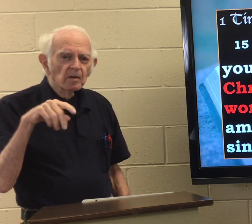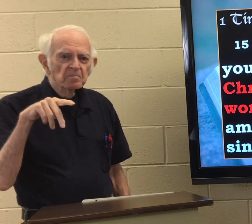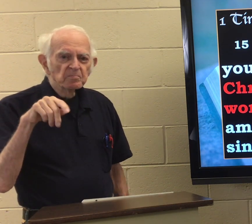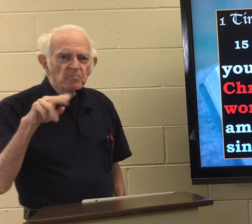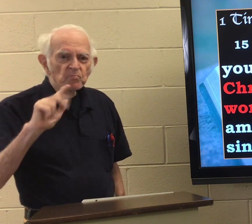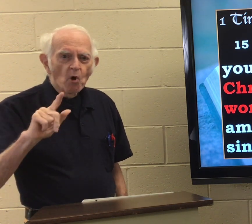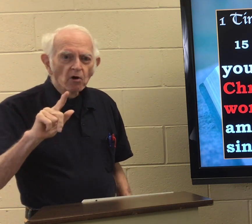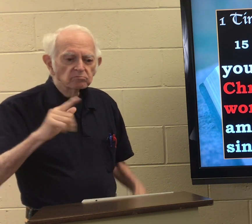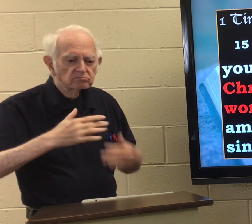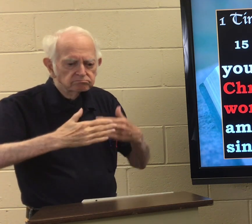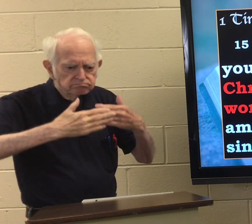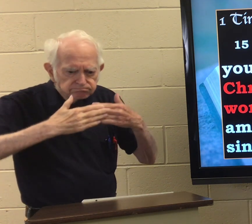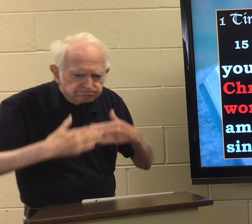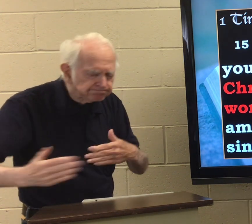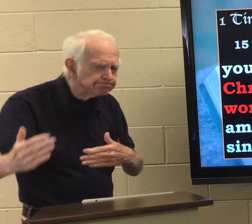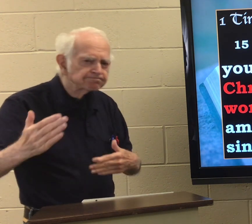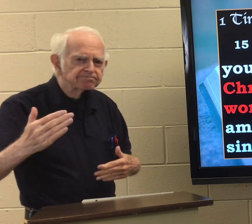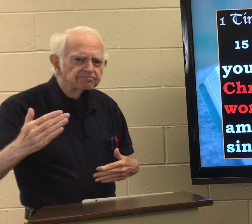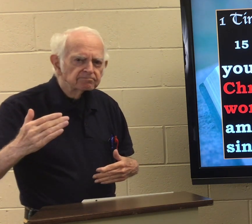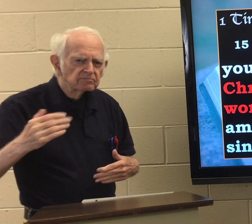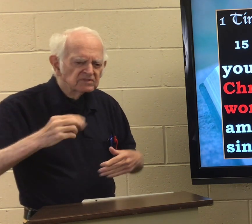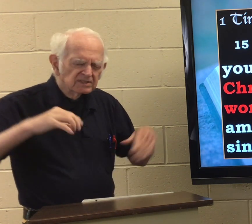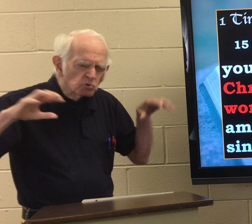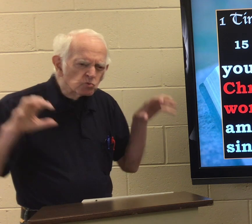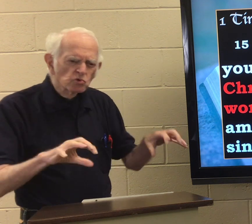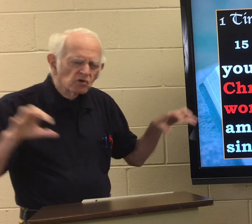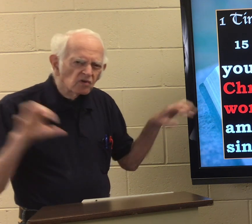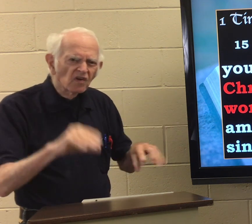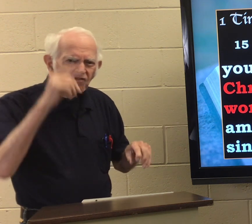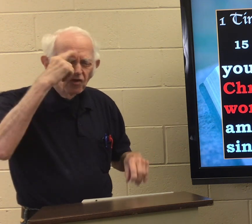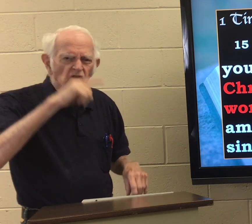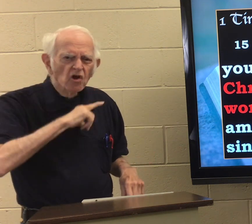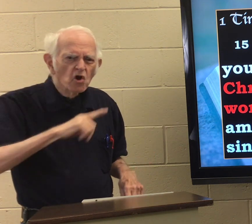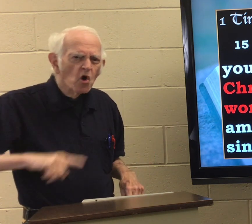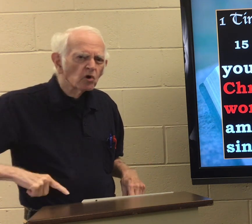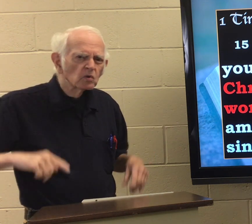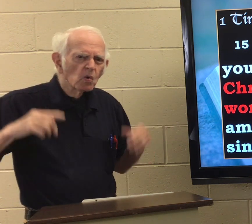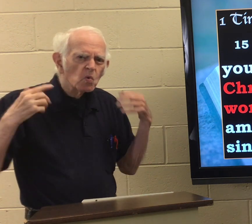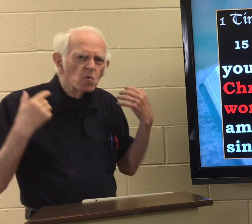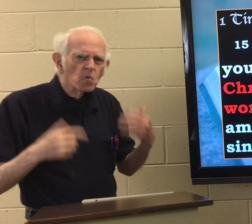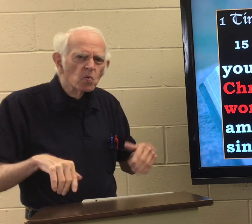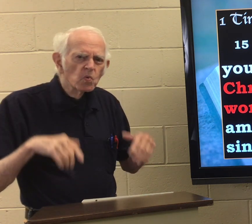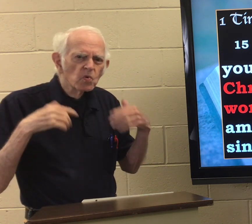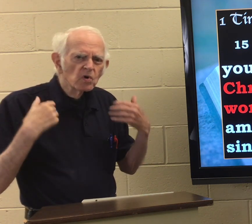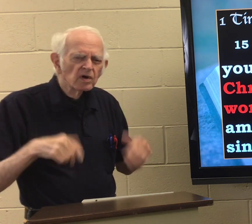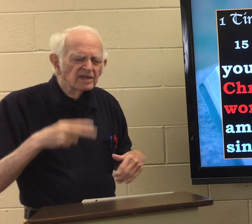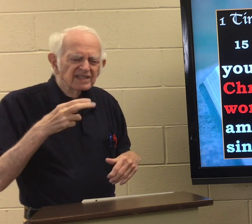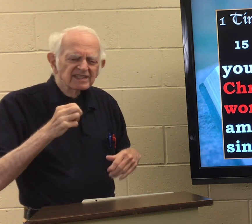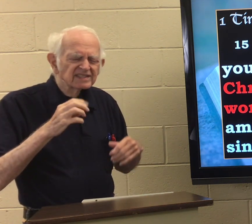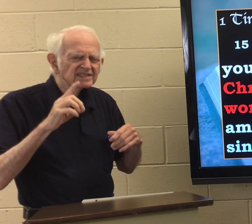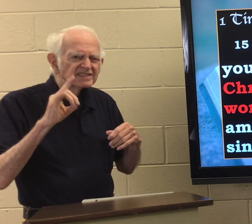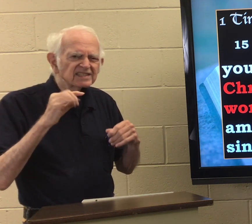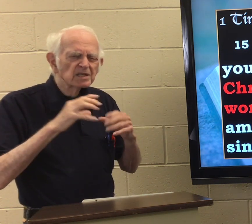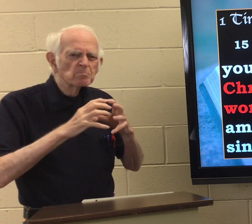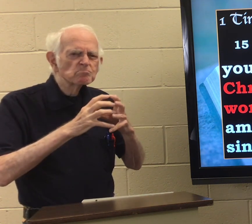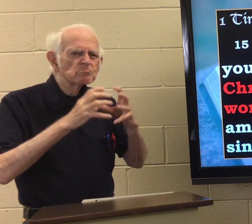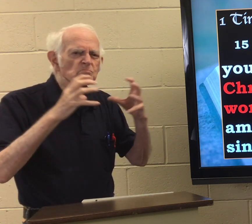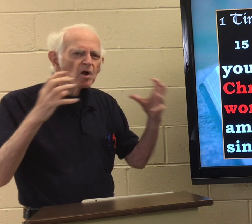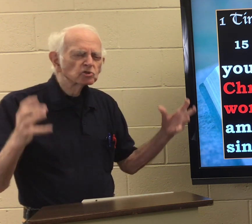He put it away and went by Paul from then on. Wow. he was active for the Lord. Wow. He